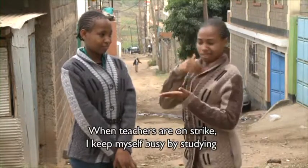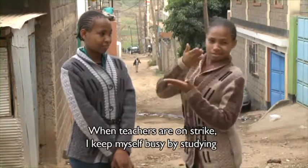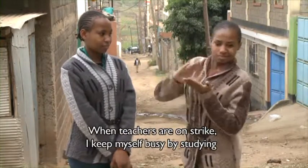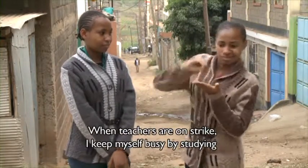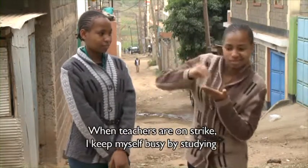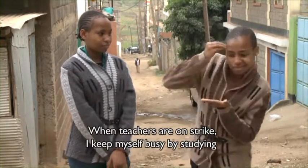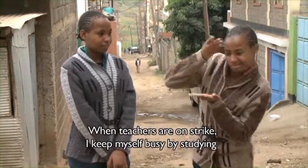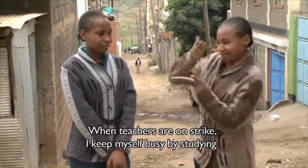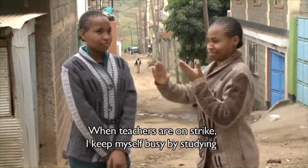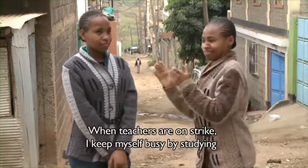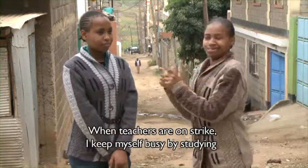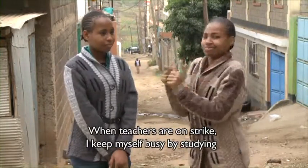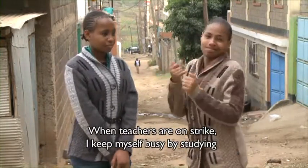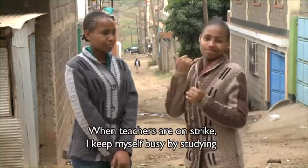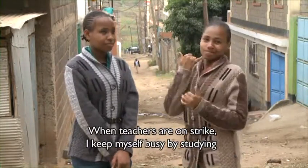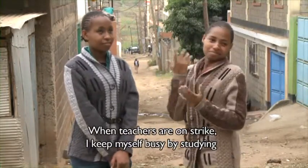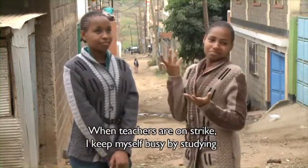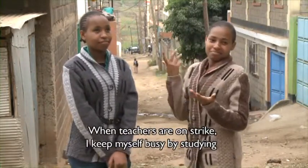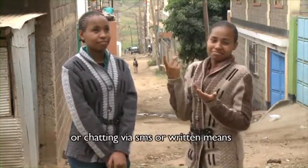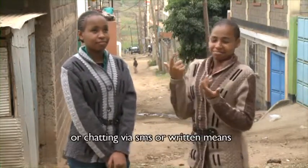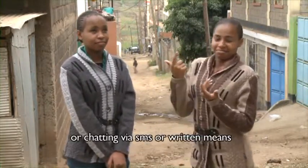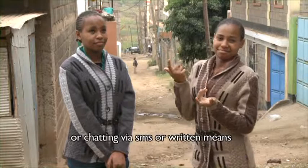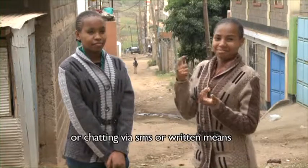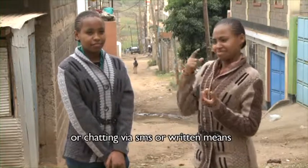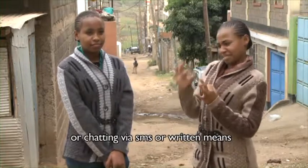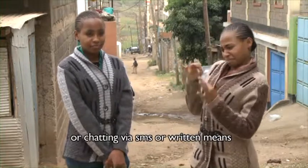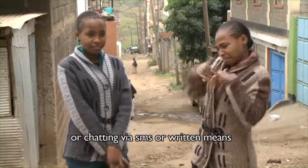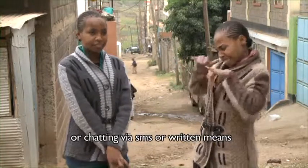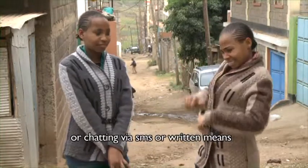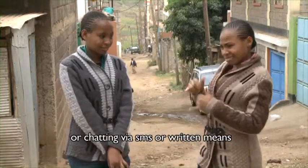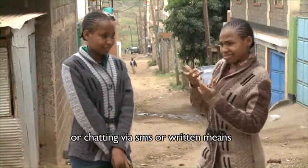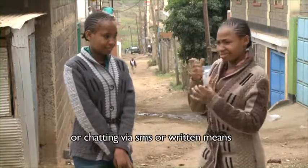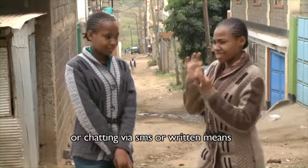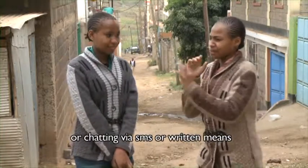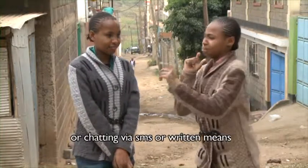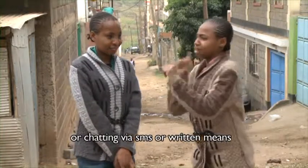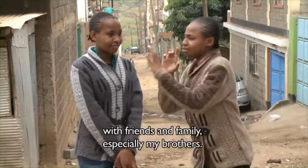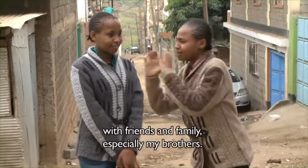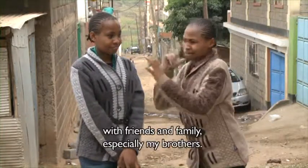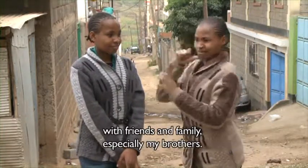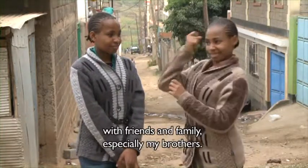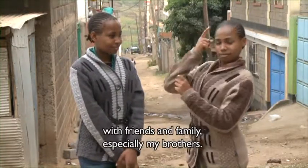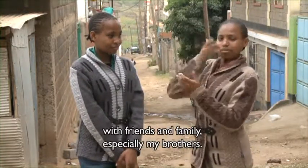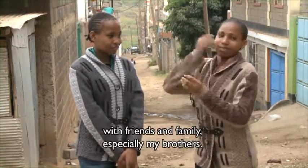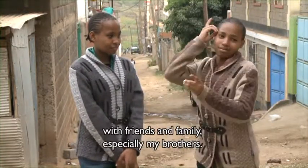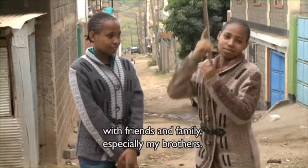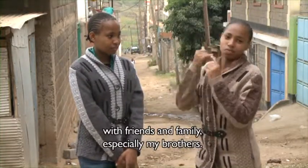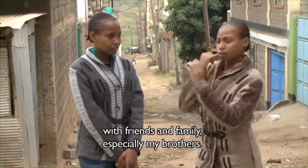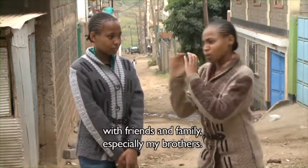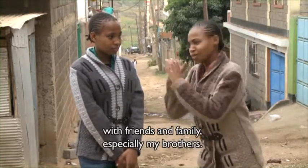strike, I keep myself busy by studying or chatting via SMS or written memes with friends and family, especially my